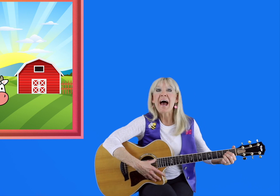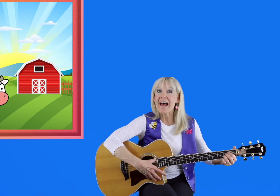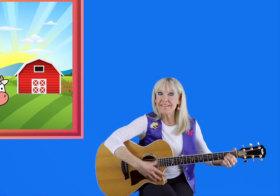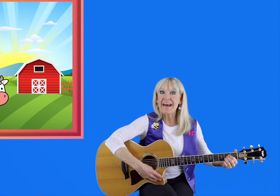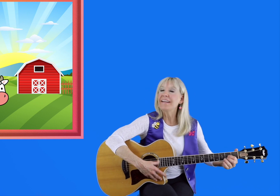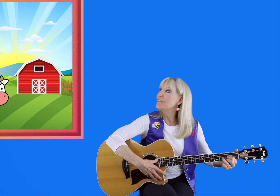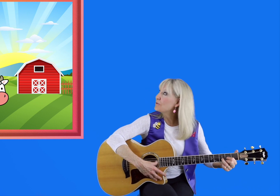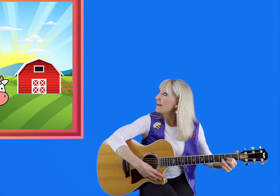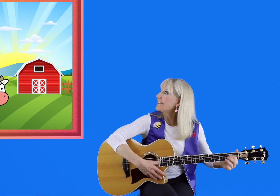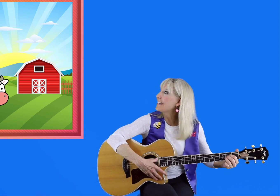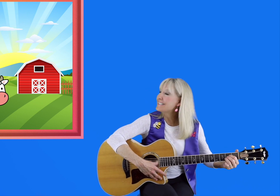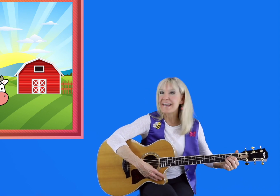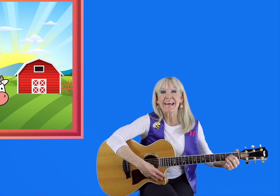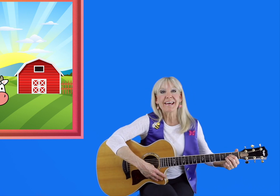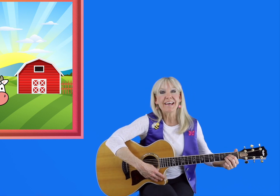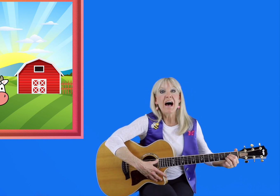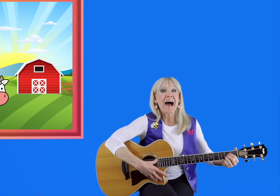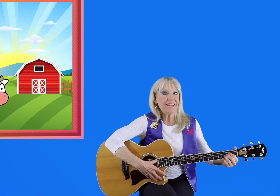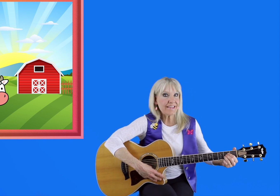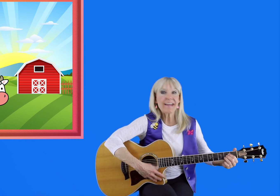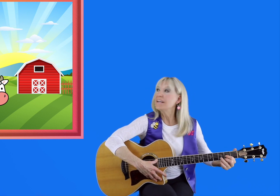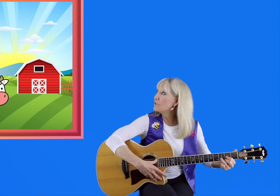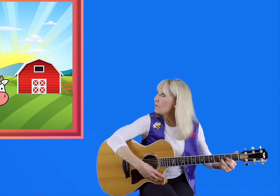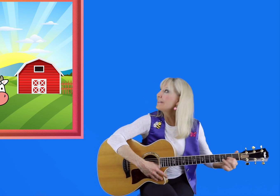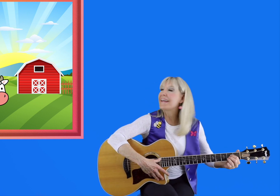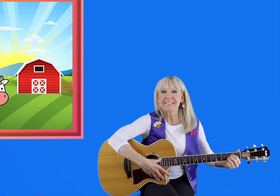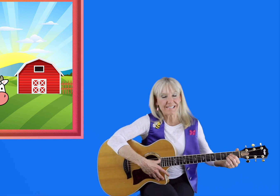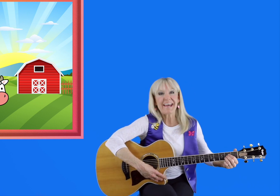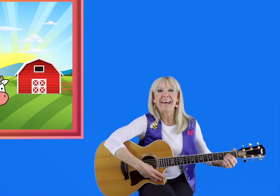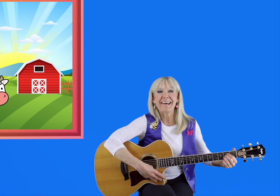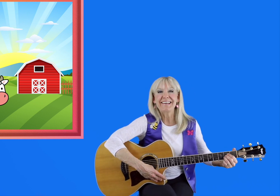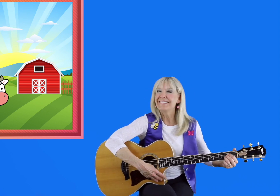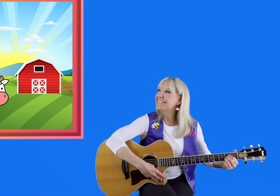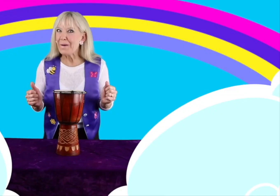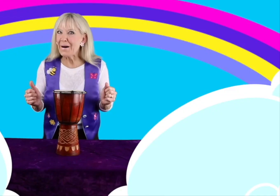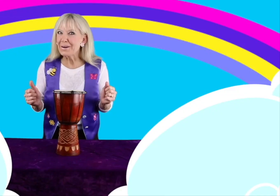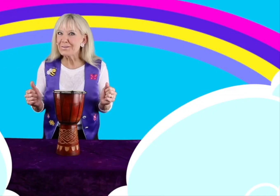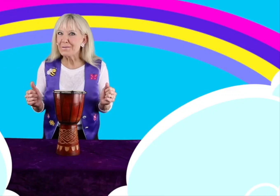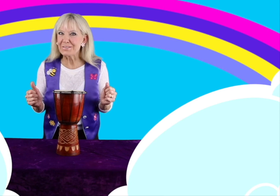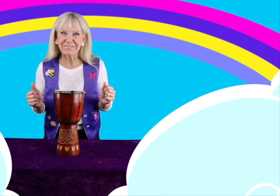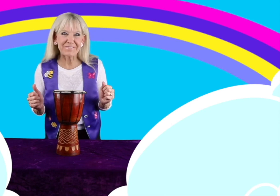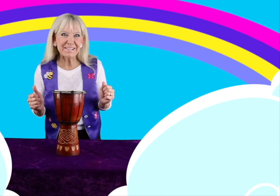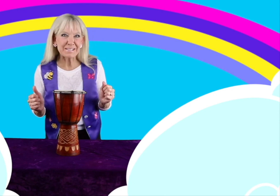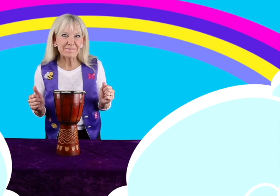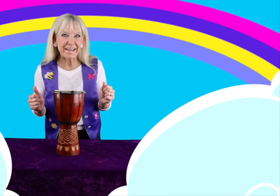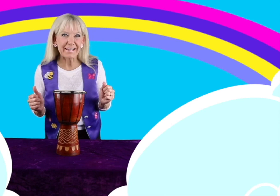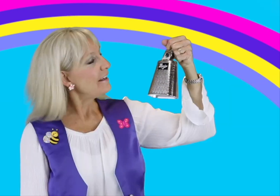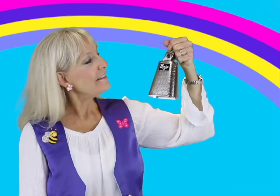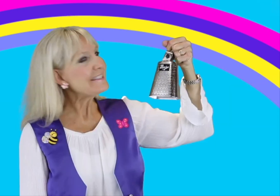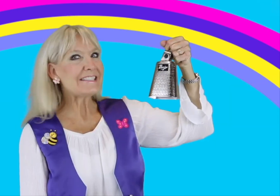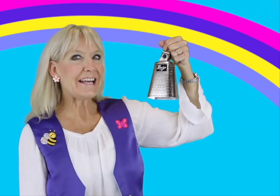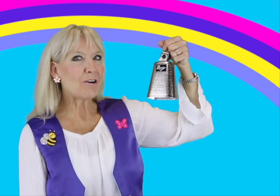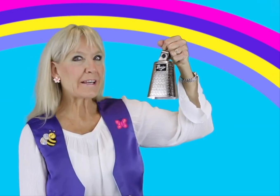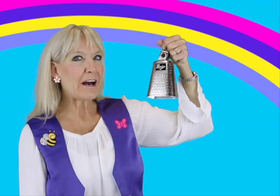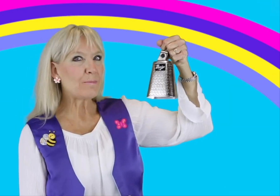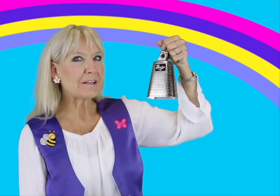And that is what they say, and that is what they say! Bongo drums are fun to play! Let's see how a cowbell